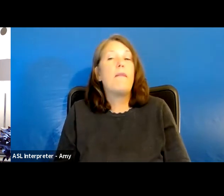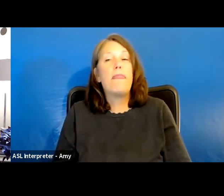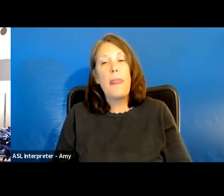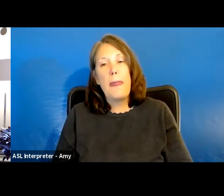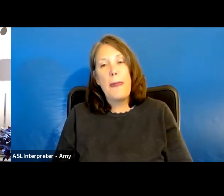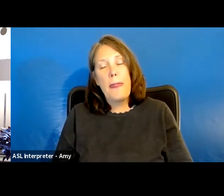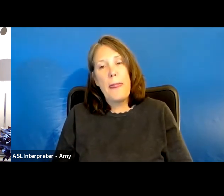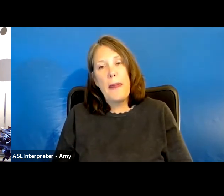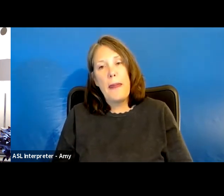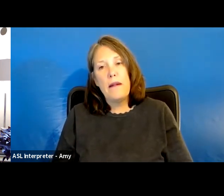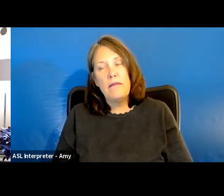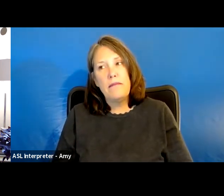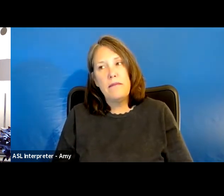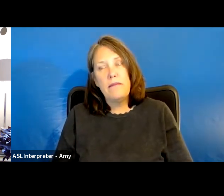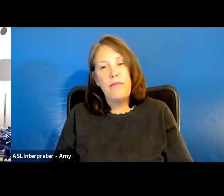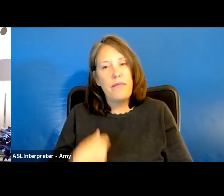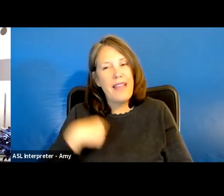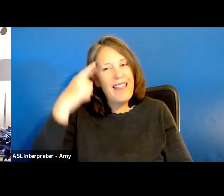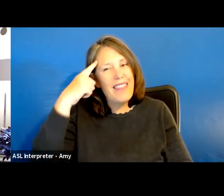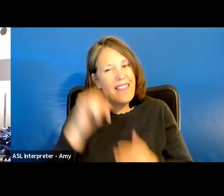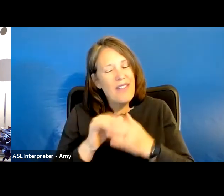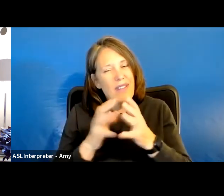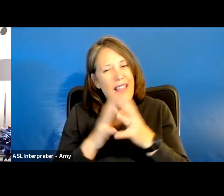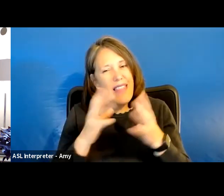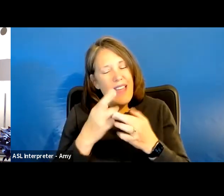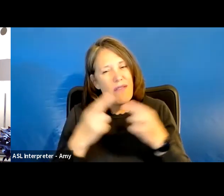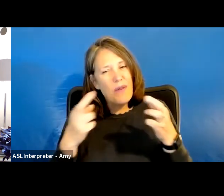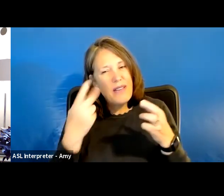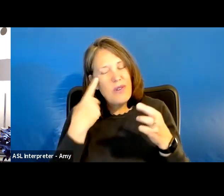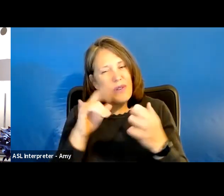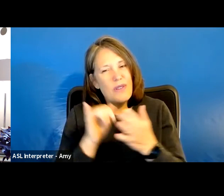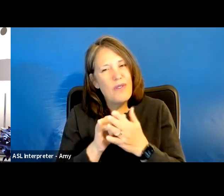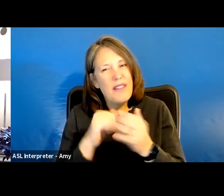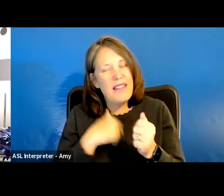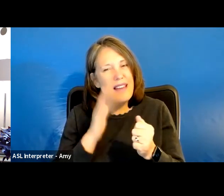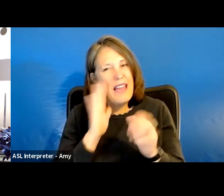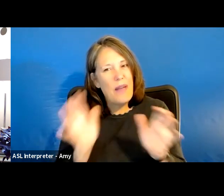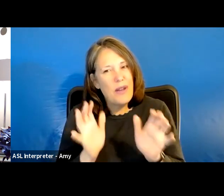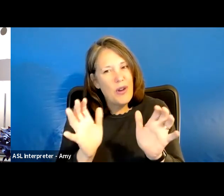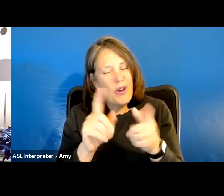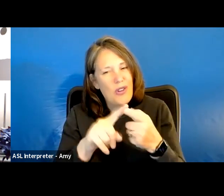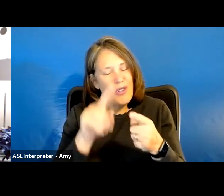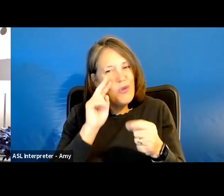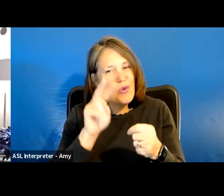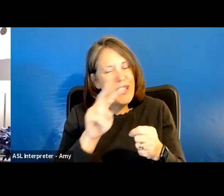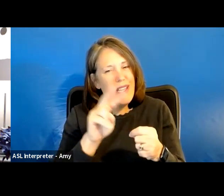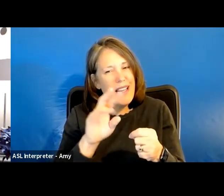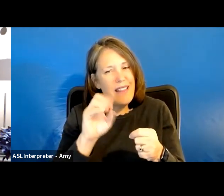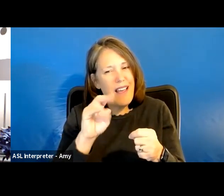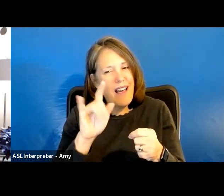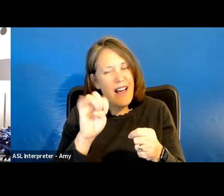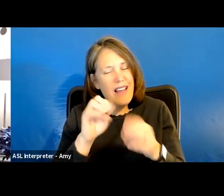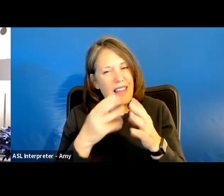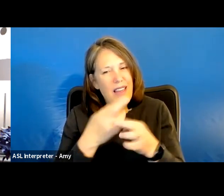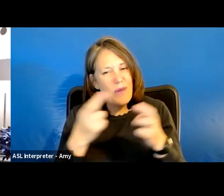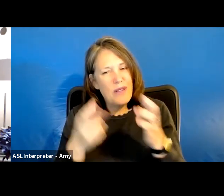I think that there's, there's a lot of resources for this coming out. And I would encourage you to look at the online resources page of our